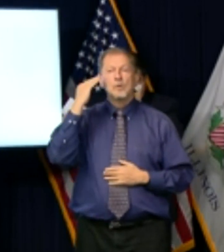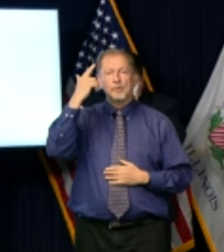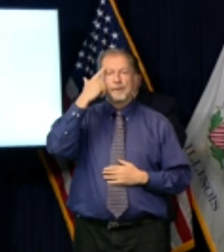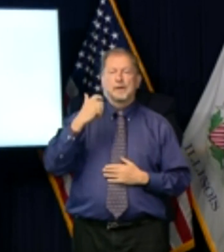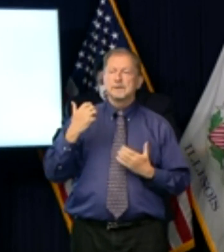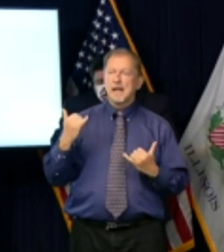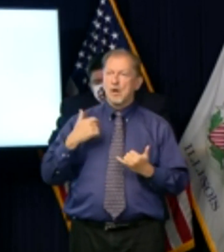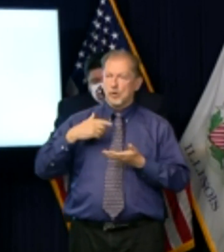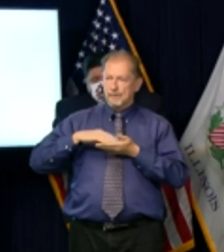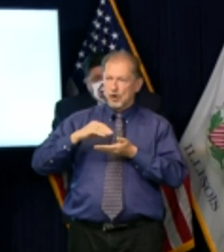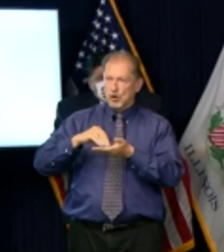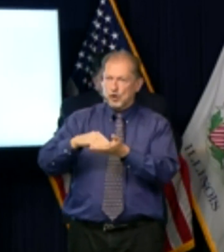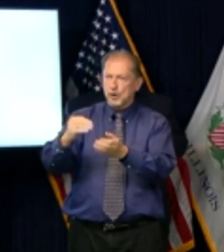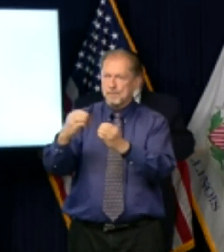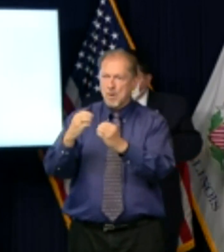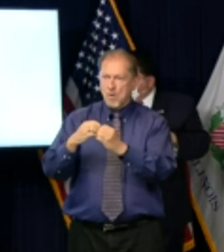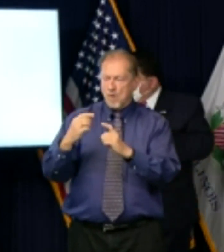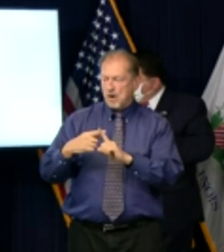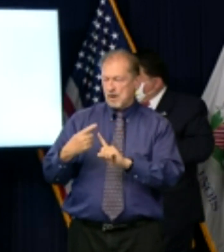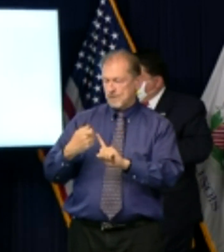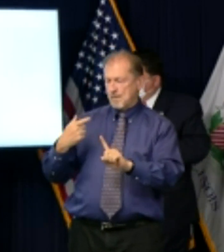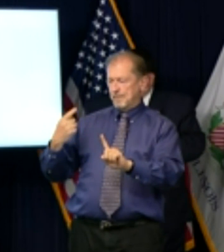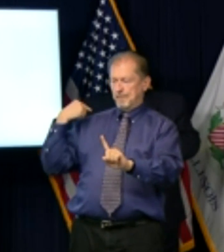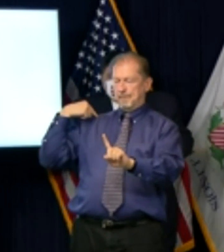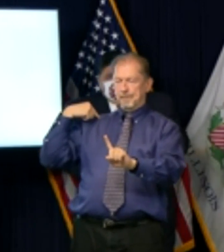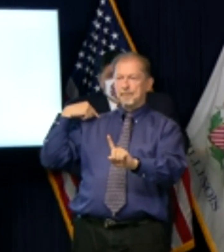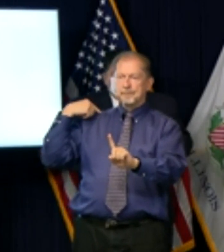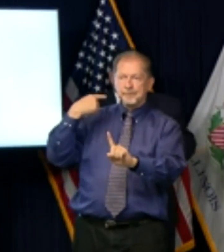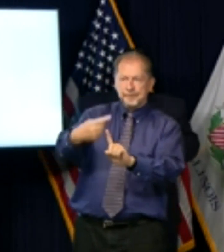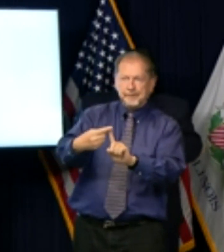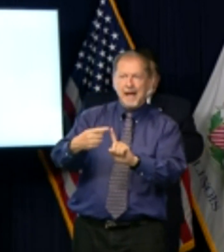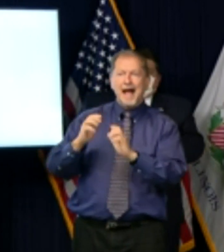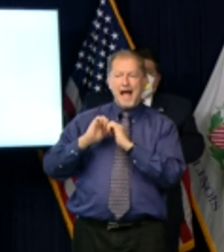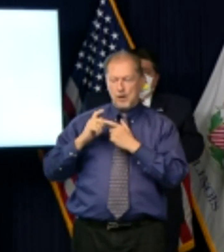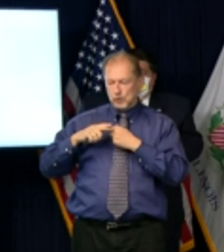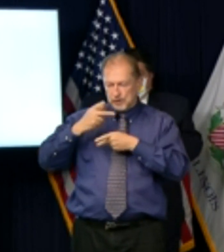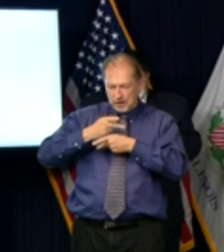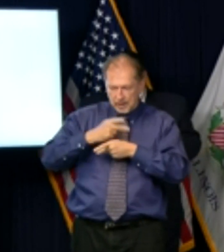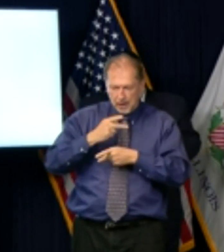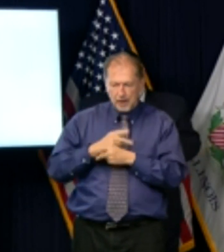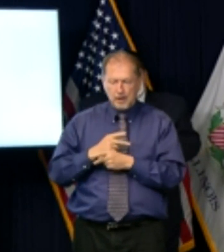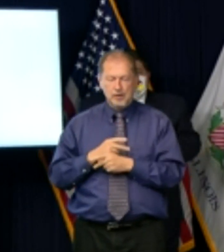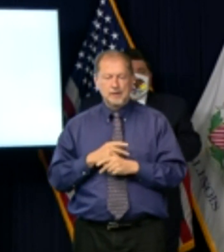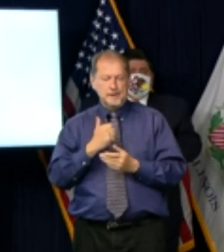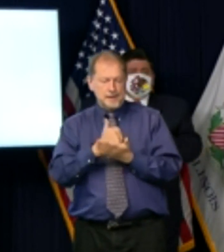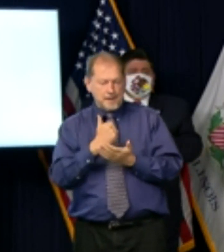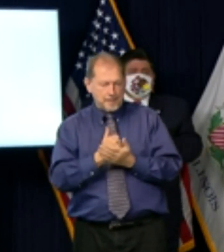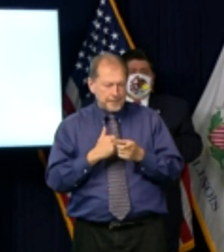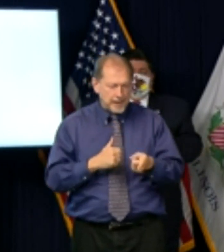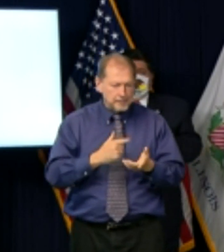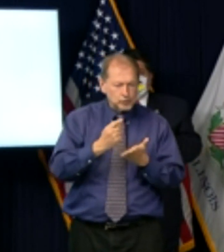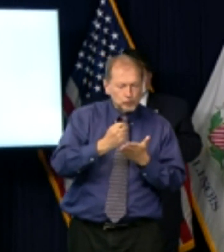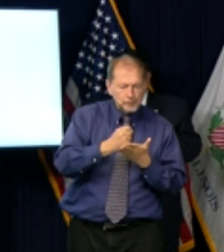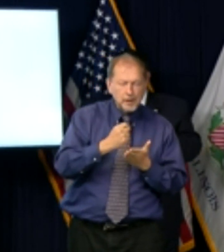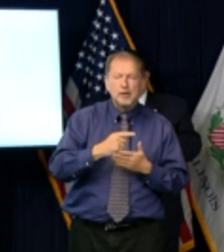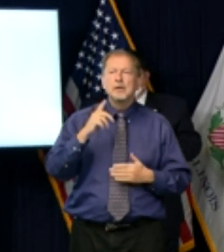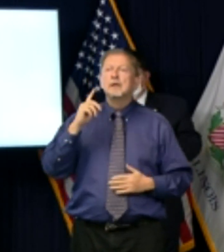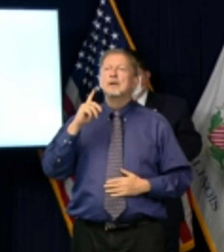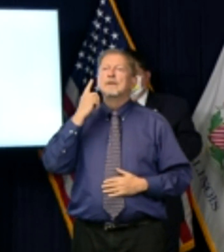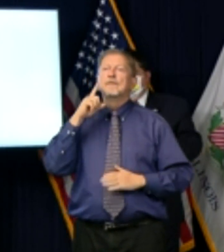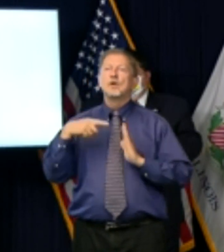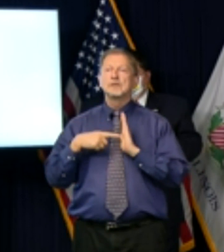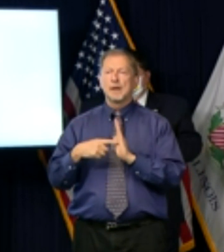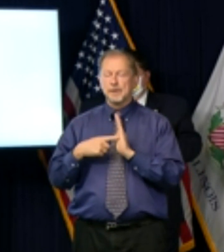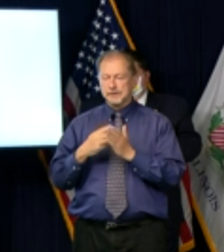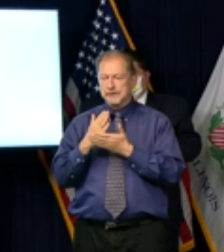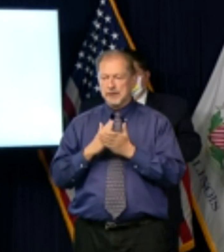we've learned so much from that first wave in terms of caring for patients and more effective uh treatments we know that uh there